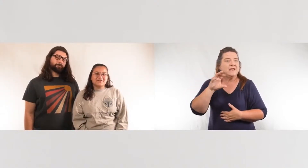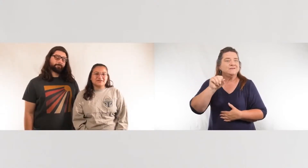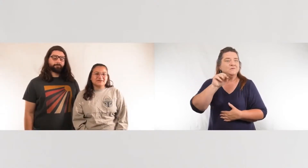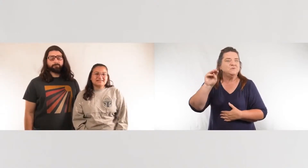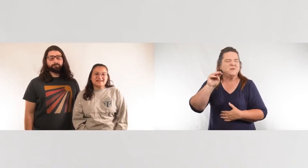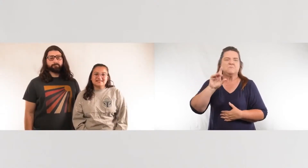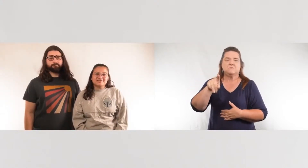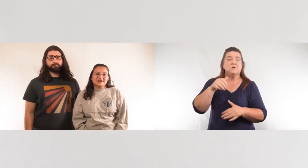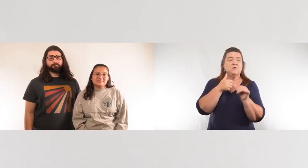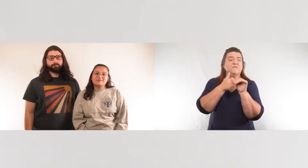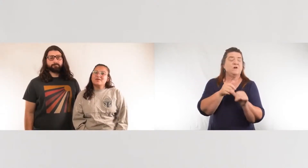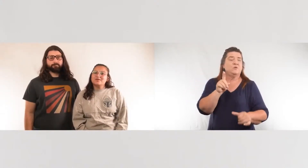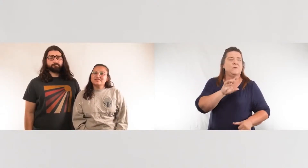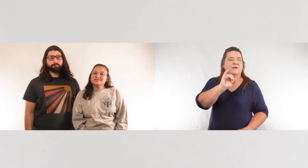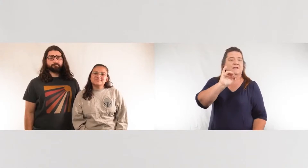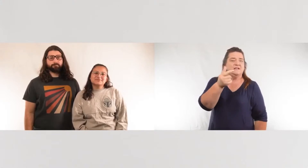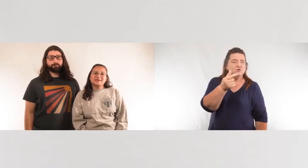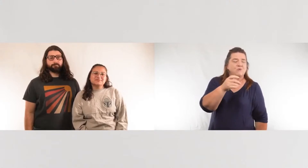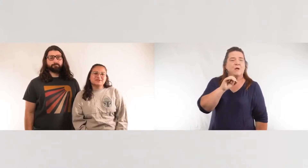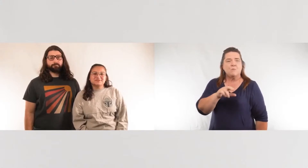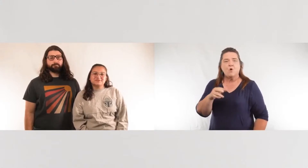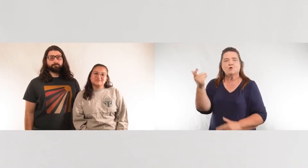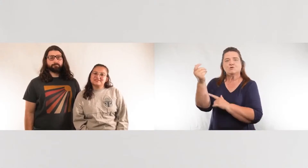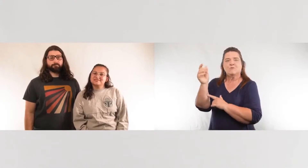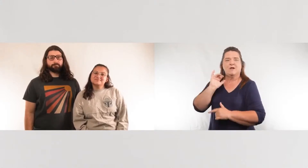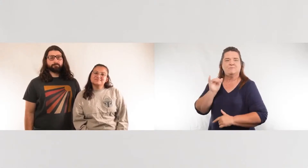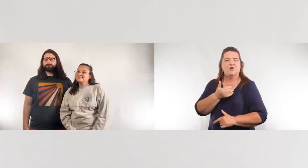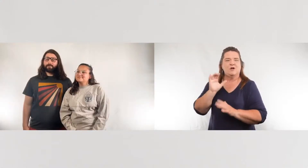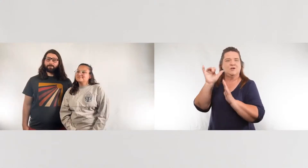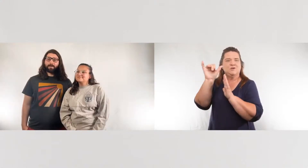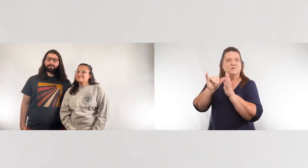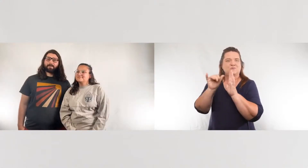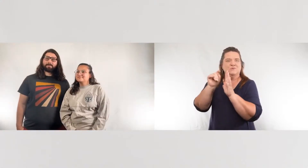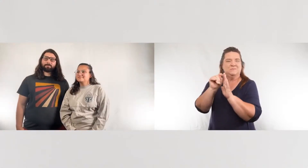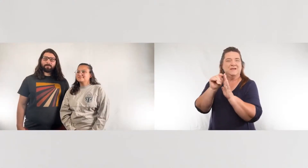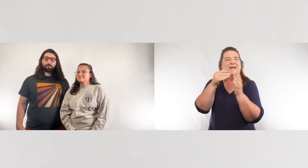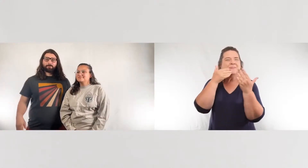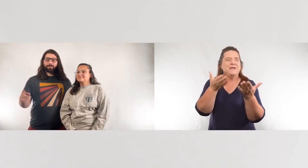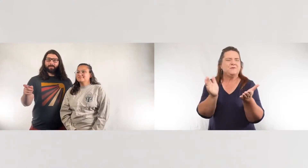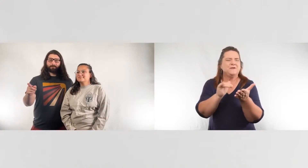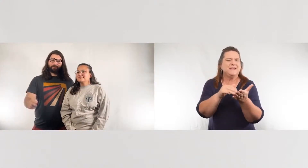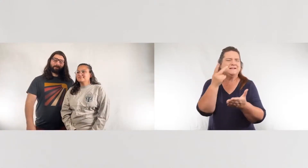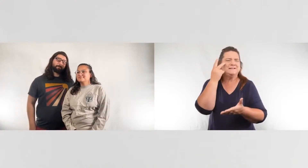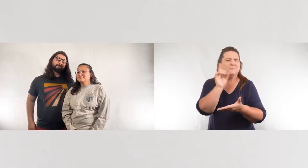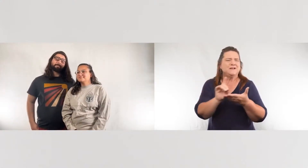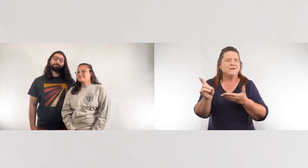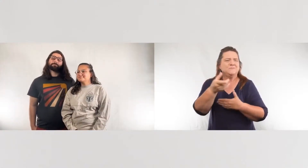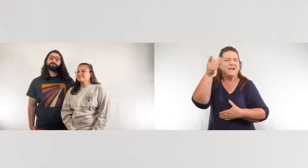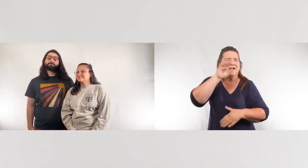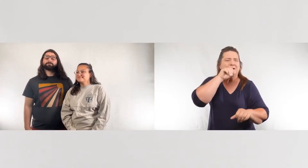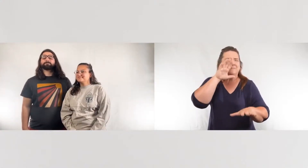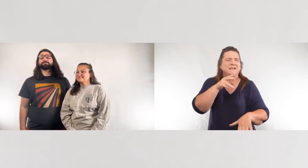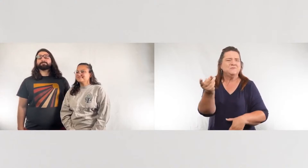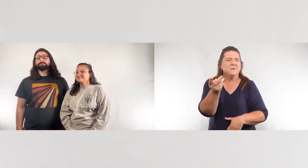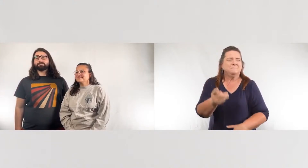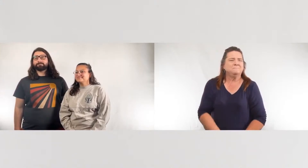media follow us on instagram or subscribe to our youtube channel thank you guys again and we'll see you next week god bless